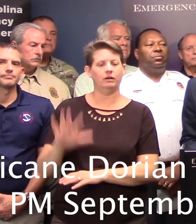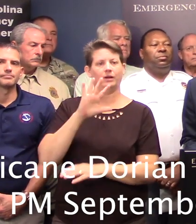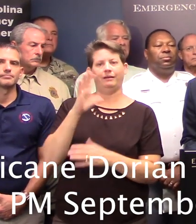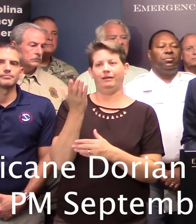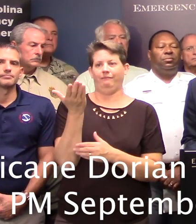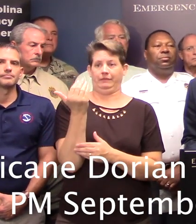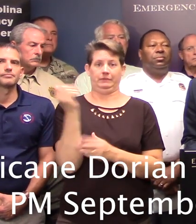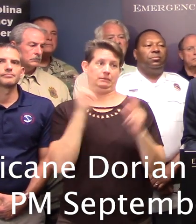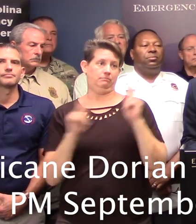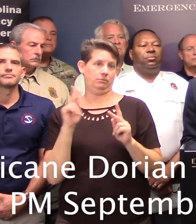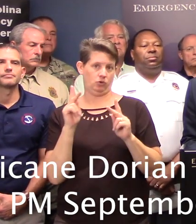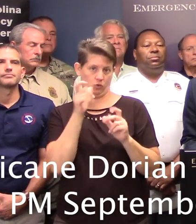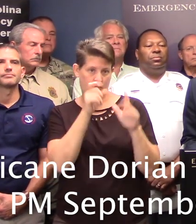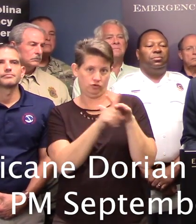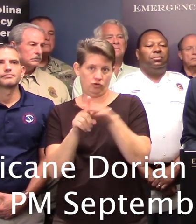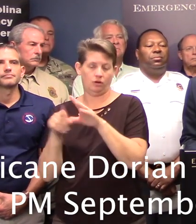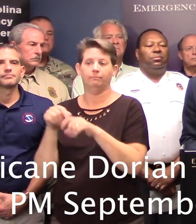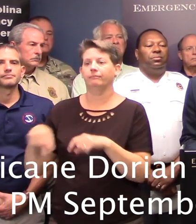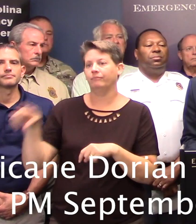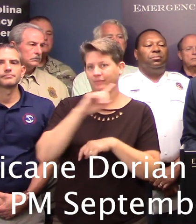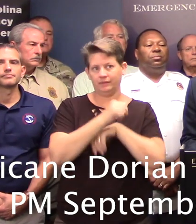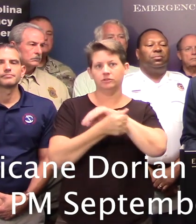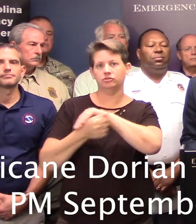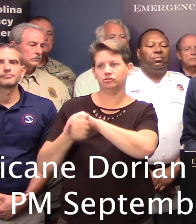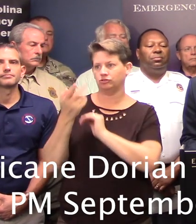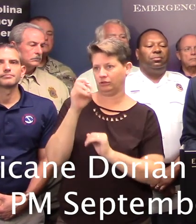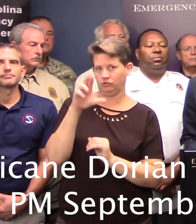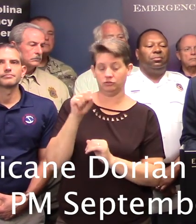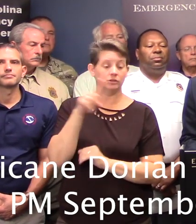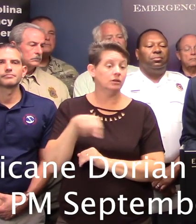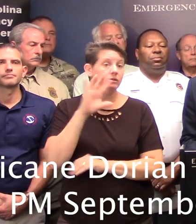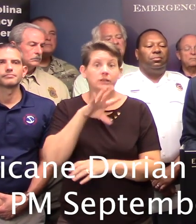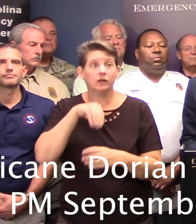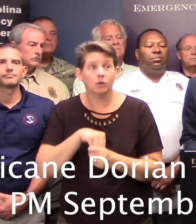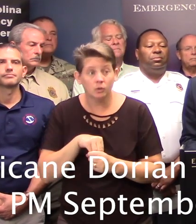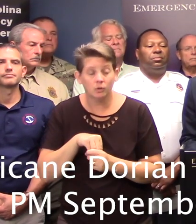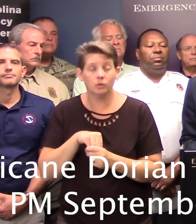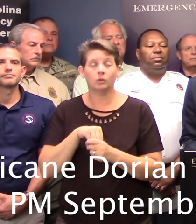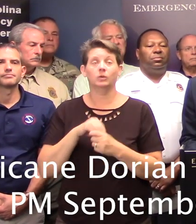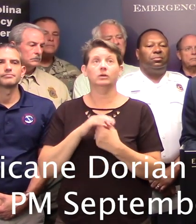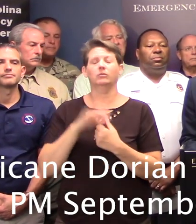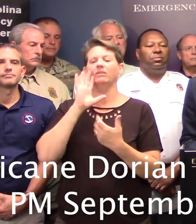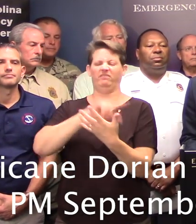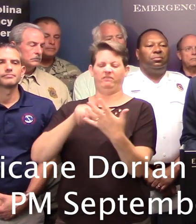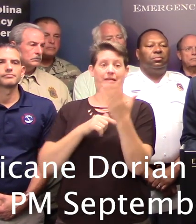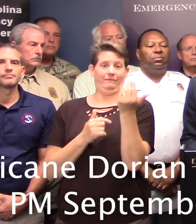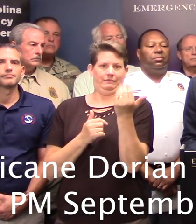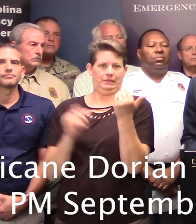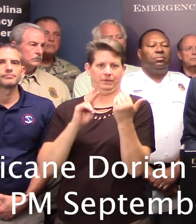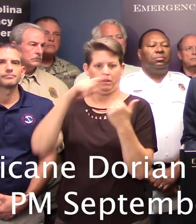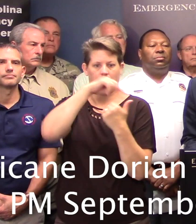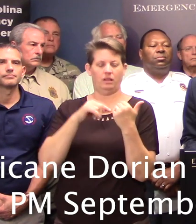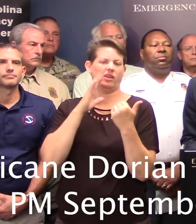of 15 individuals in our shelters. The number includes, of the 15 individuals, those